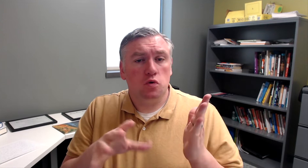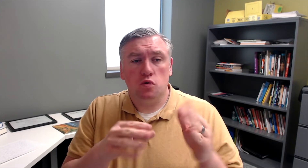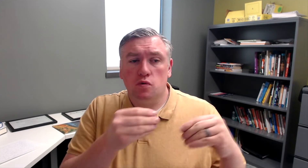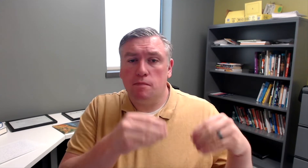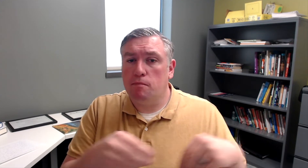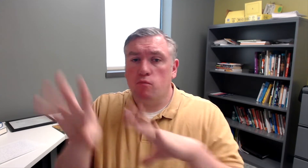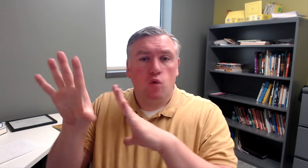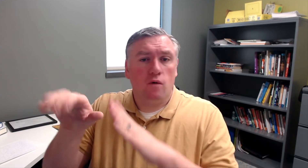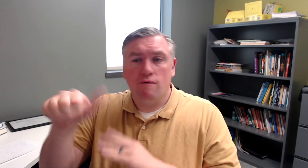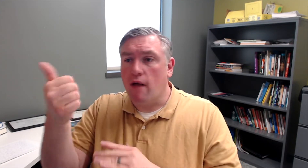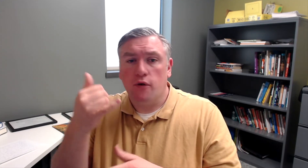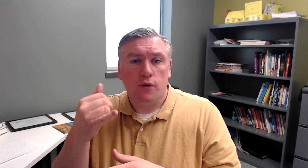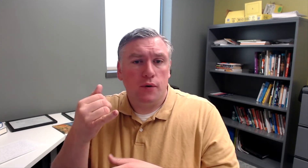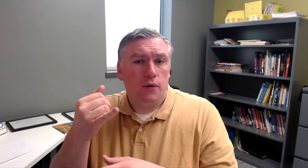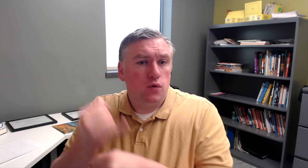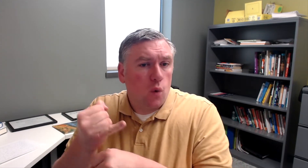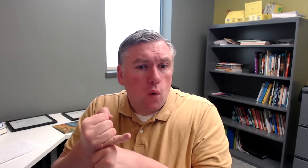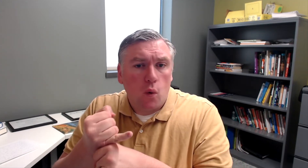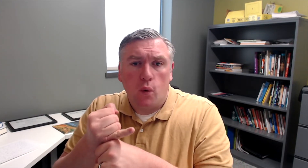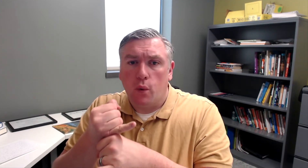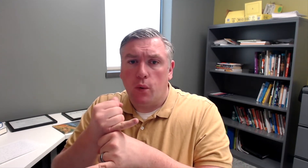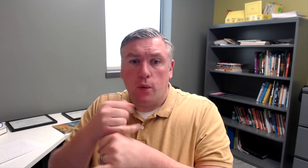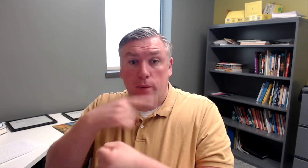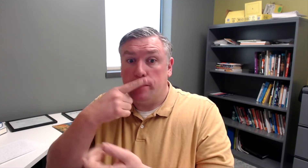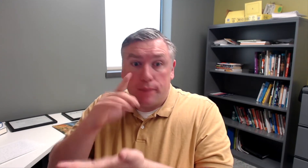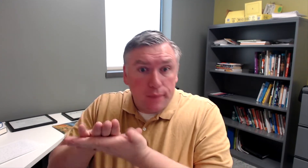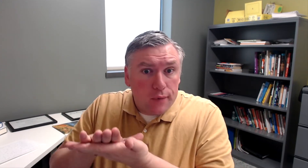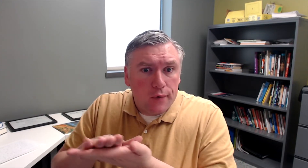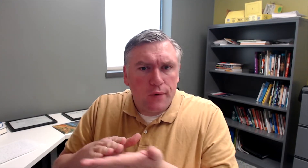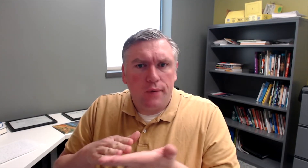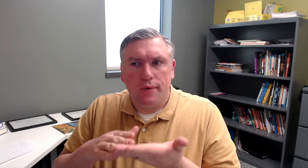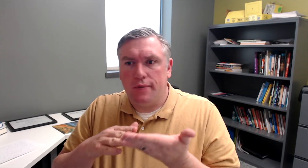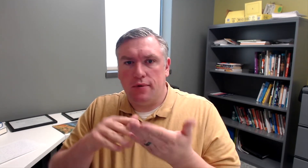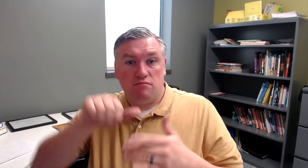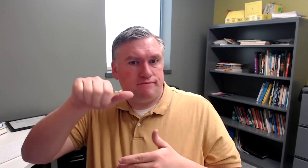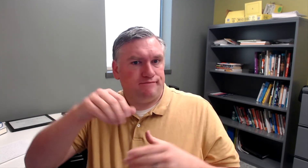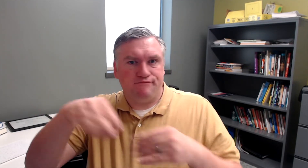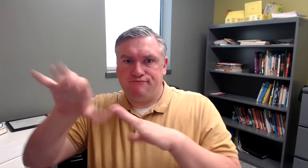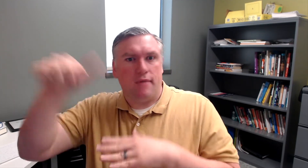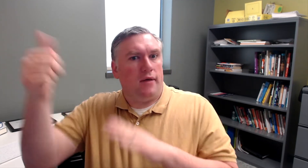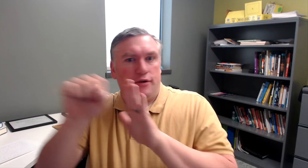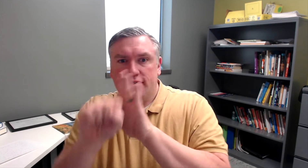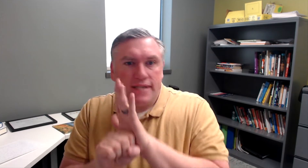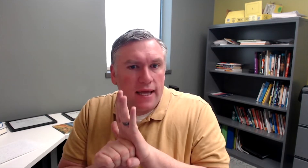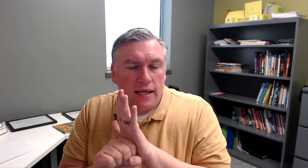But suppose that a student moved to another deaf school, another public school, another state.